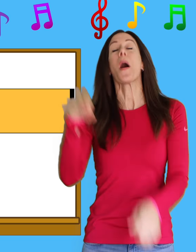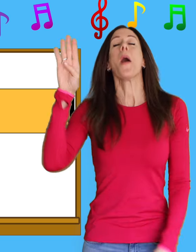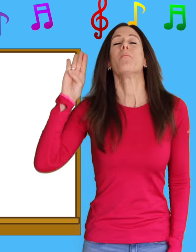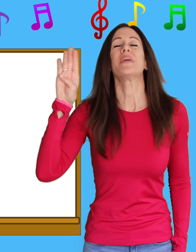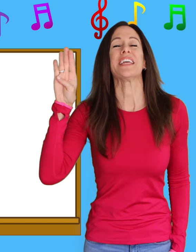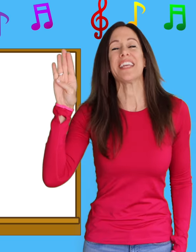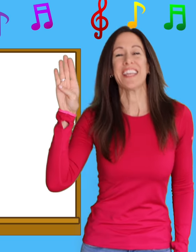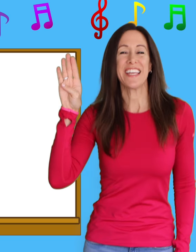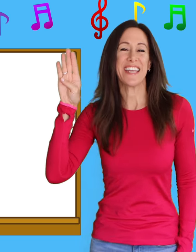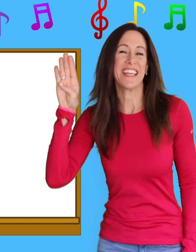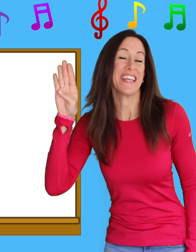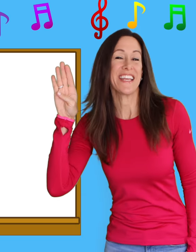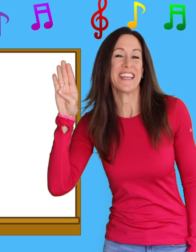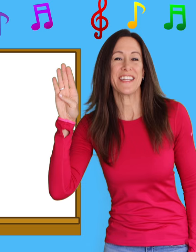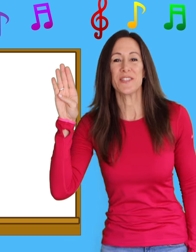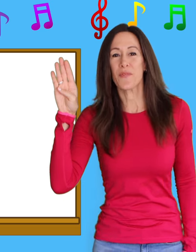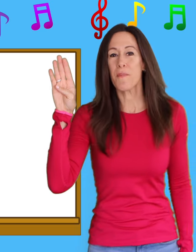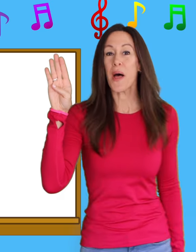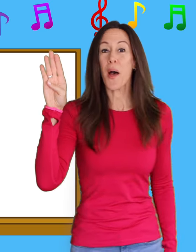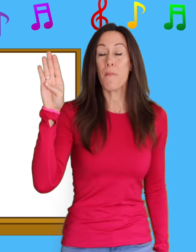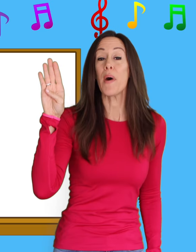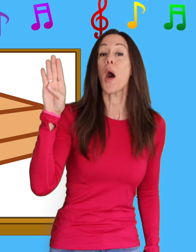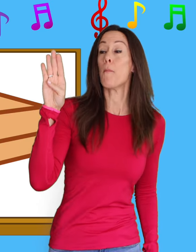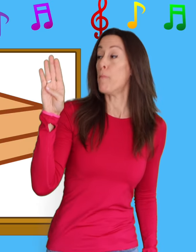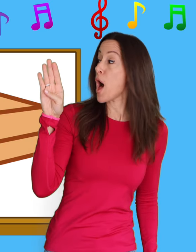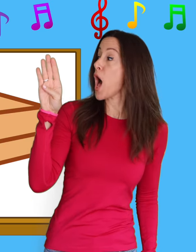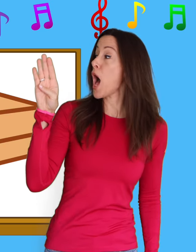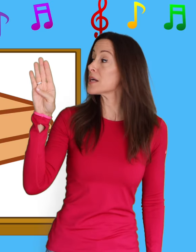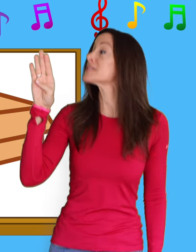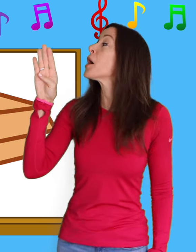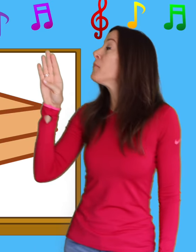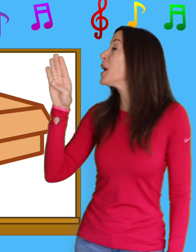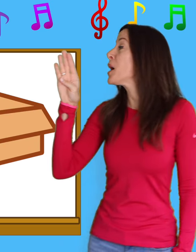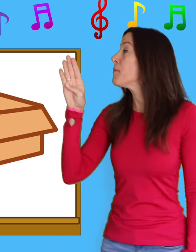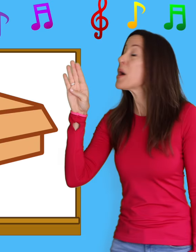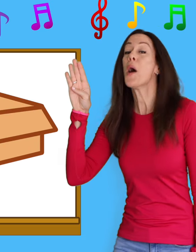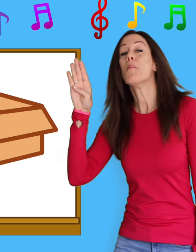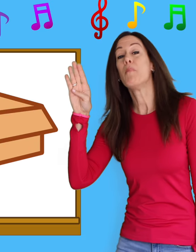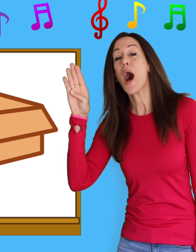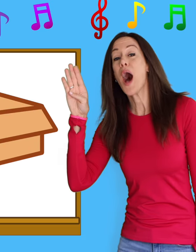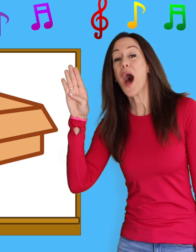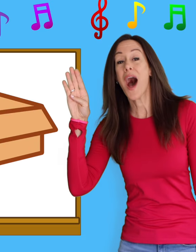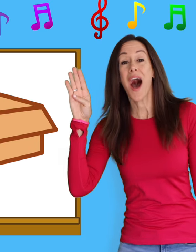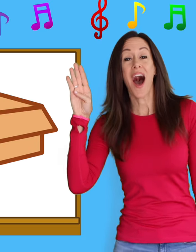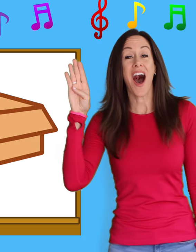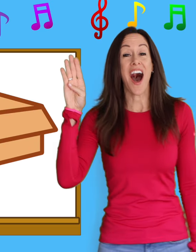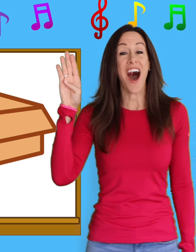B is for P-P-box, P-P-box